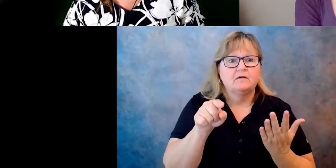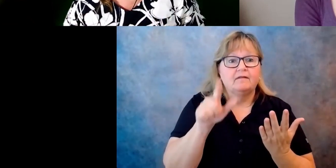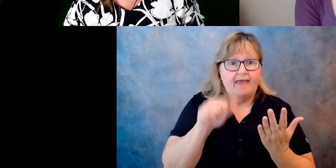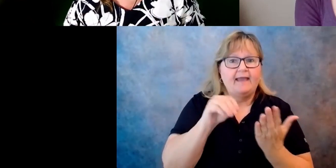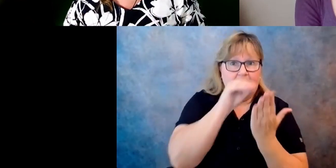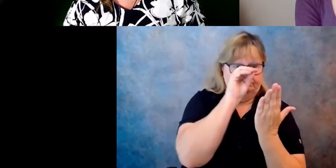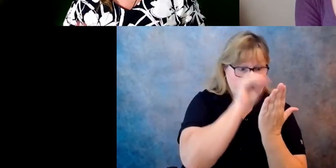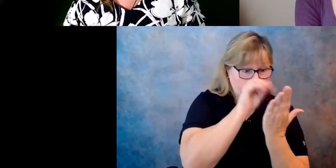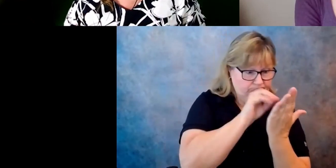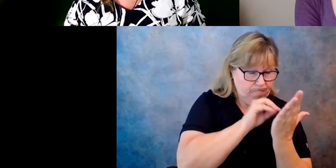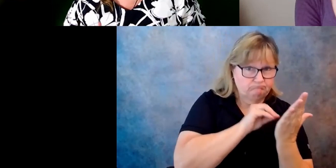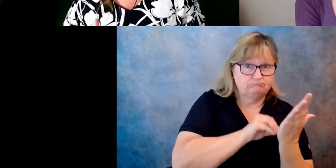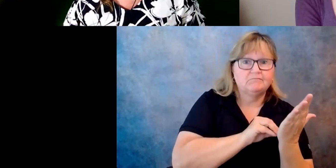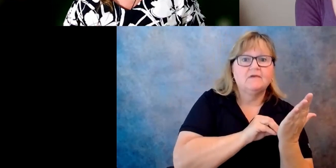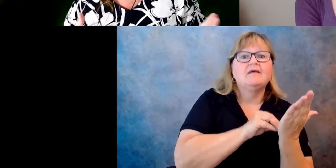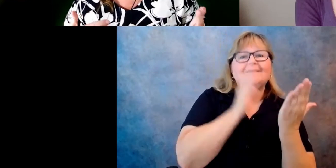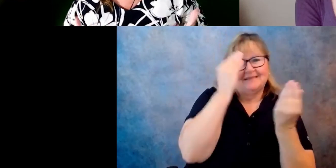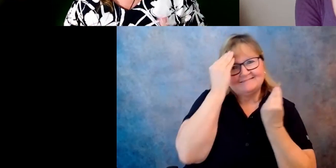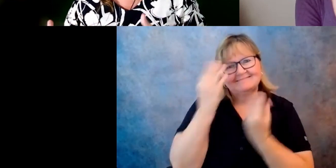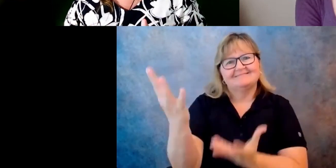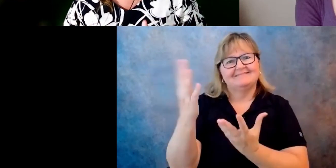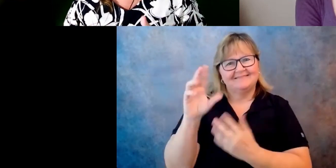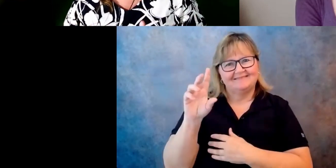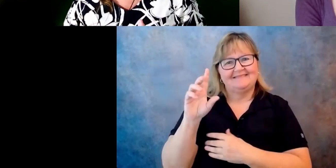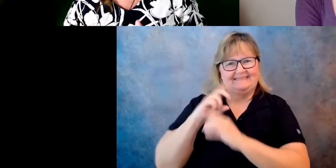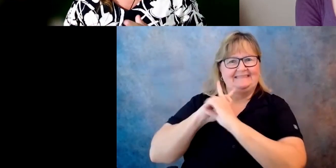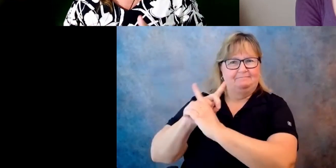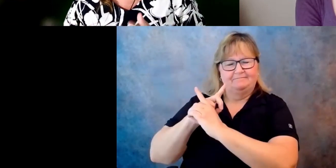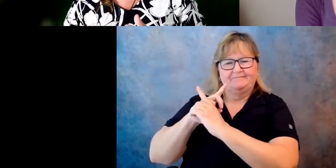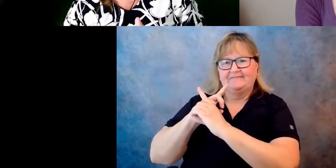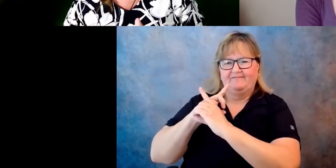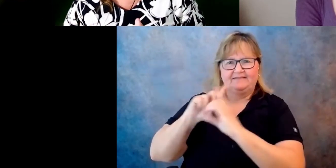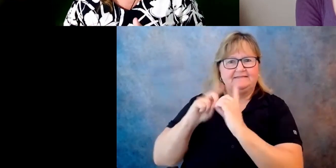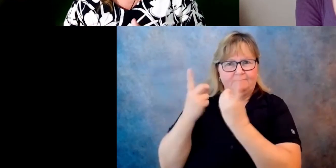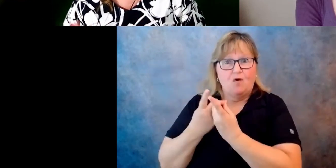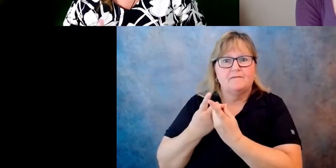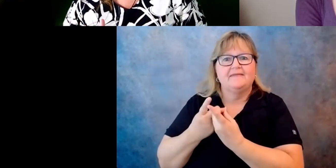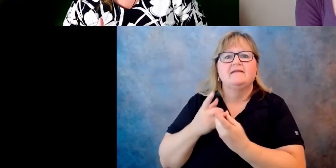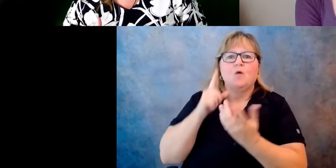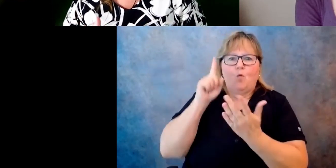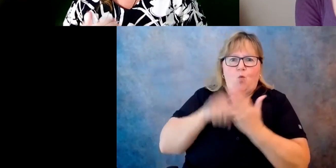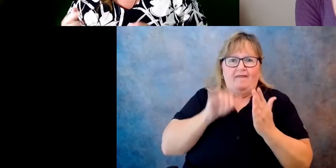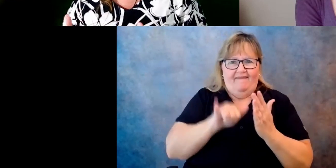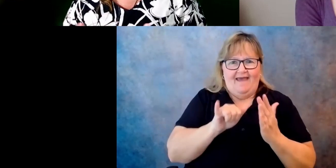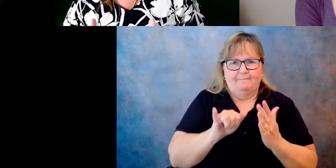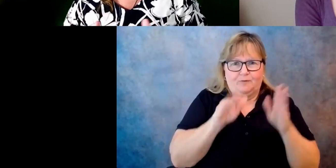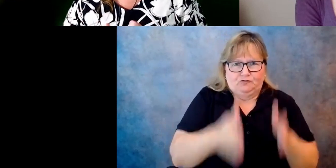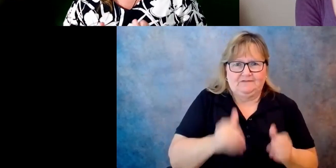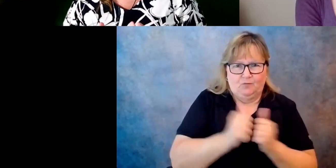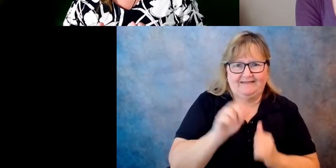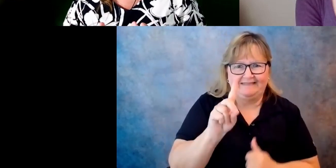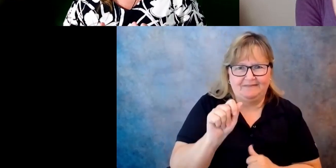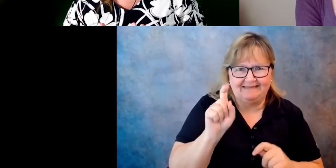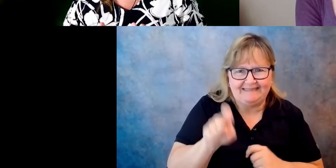form to let the DOD know here's everything this family, this individual needs. Um, these are the type of